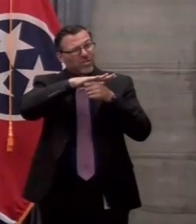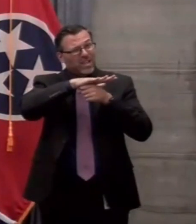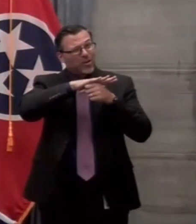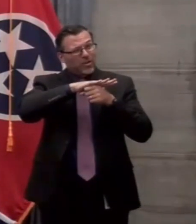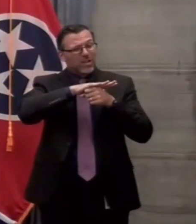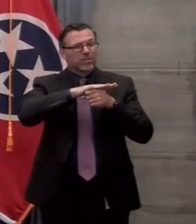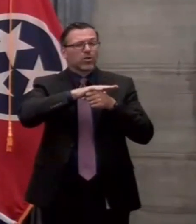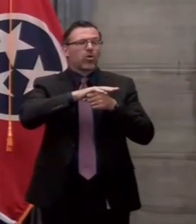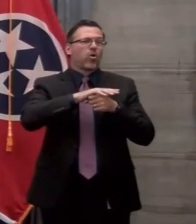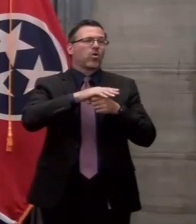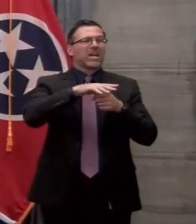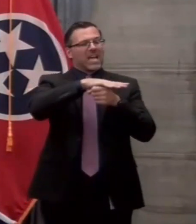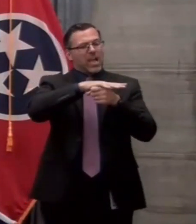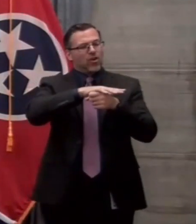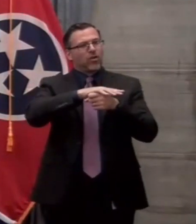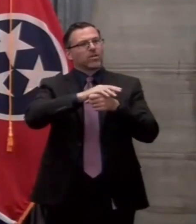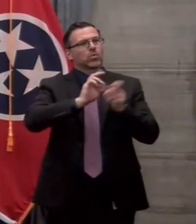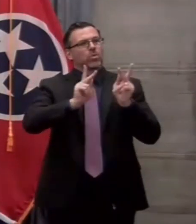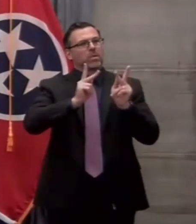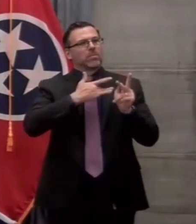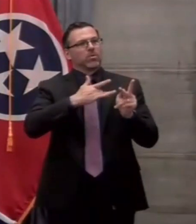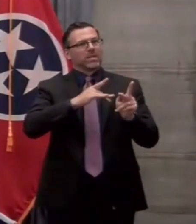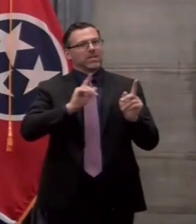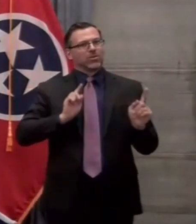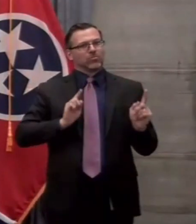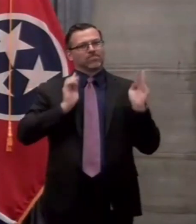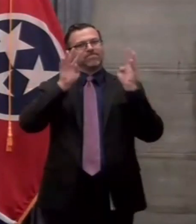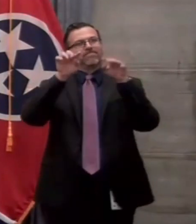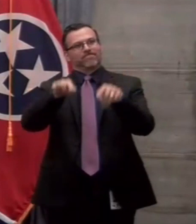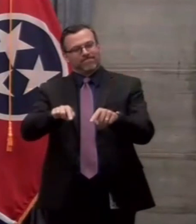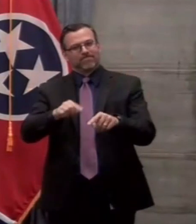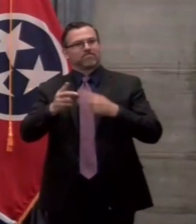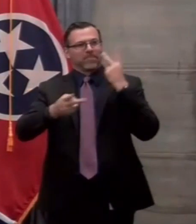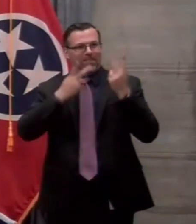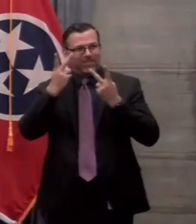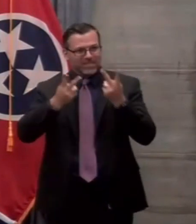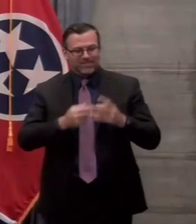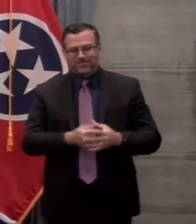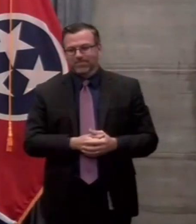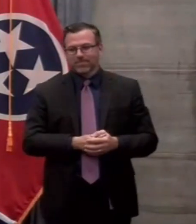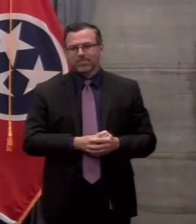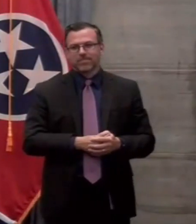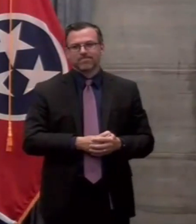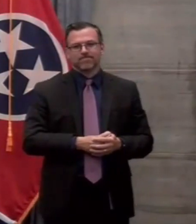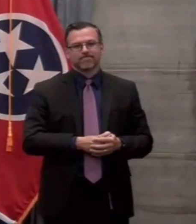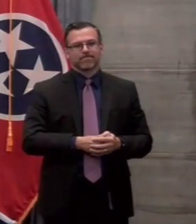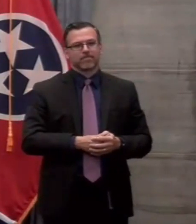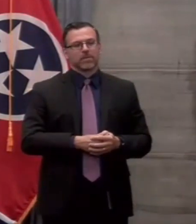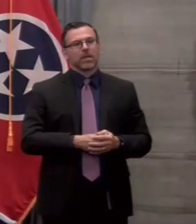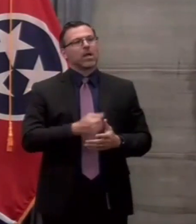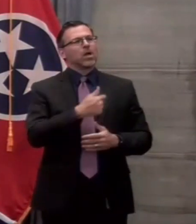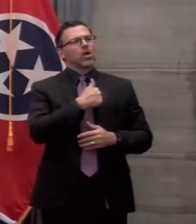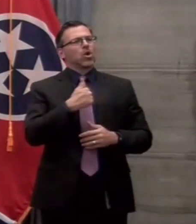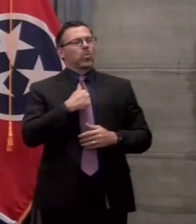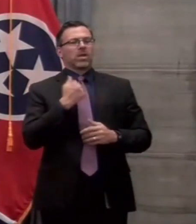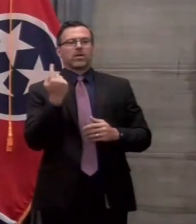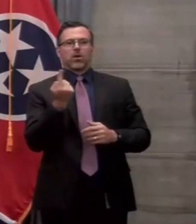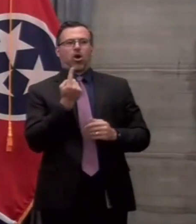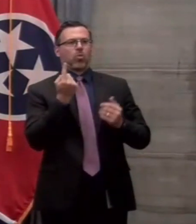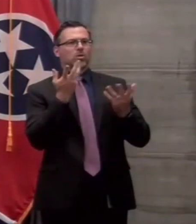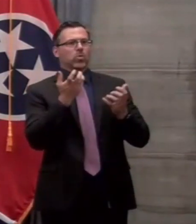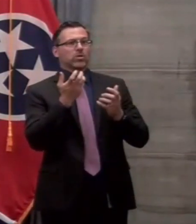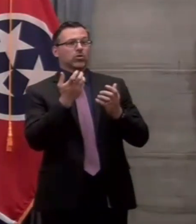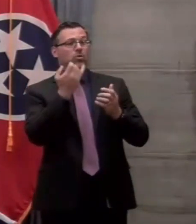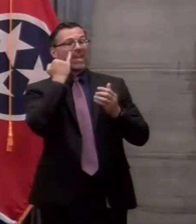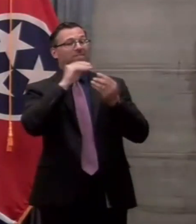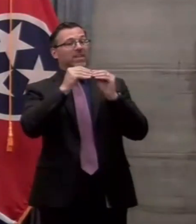visit. In all of this, I'll remind you that we have always had a focus on flattening the curve, which